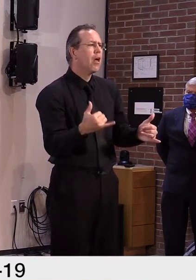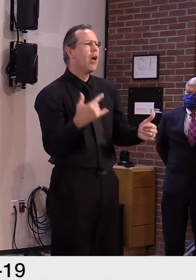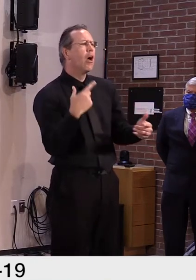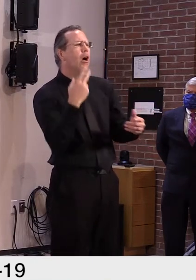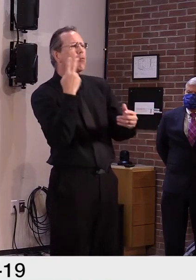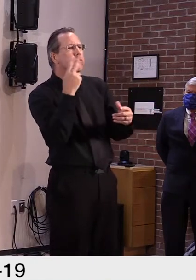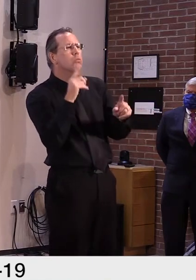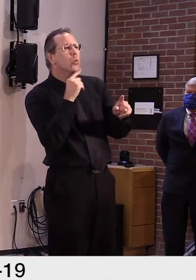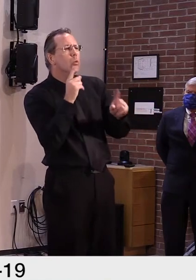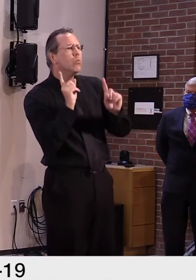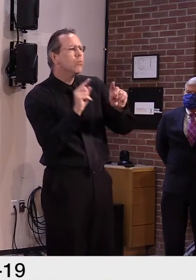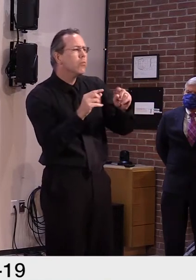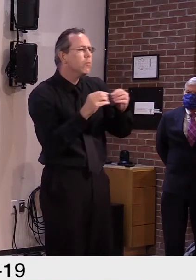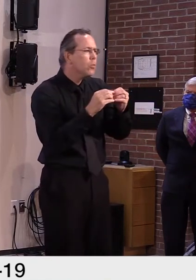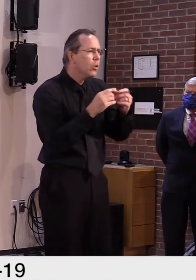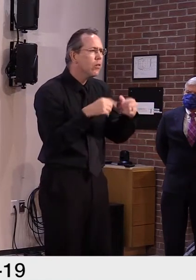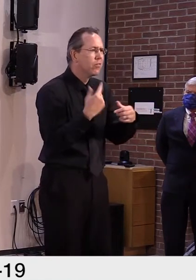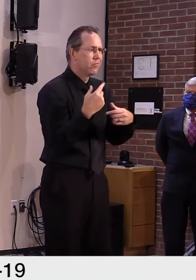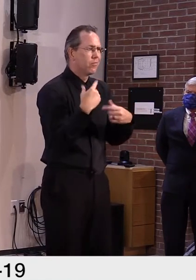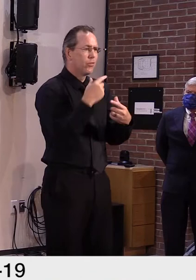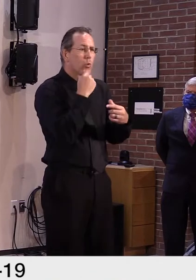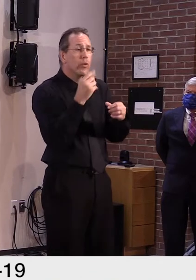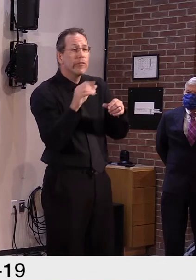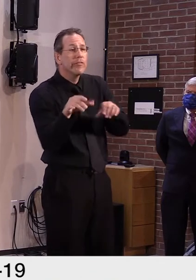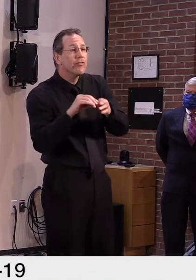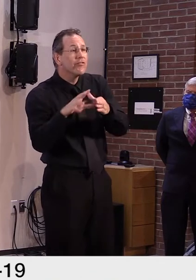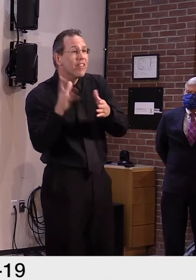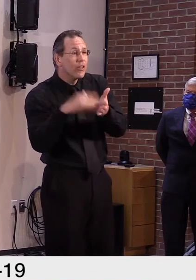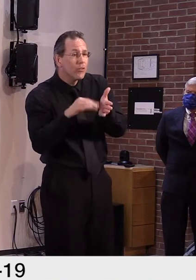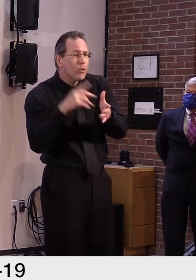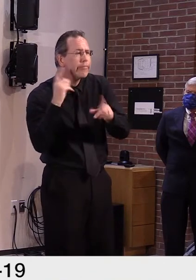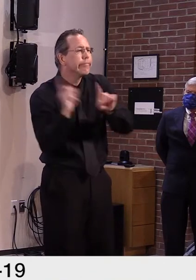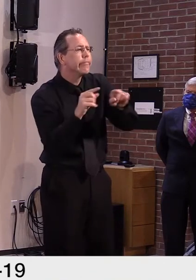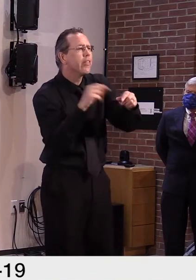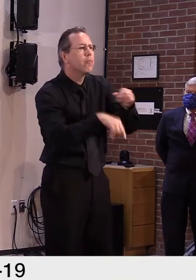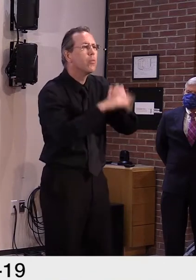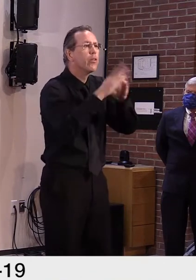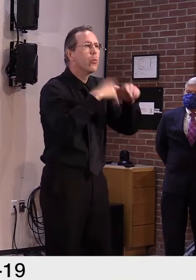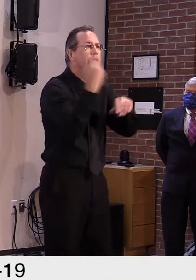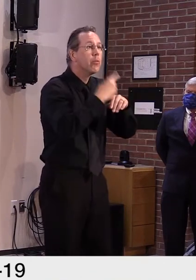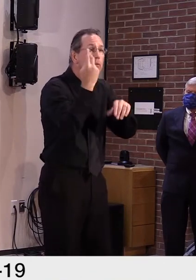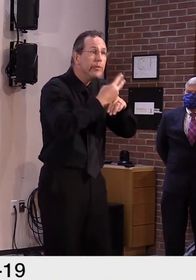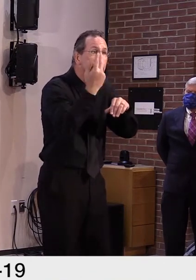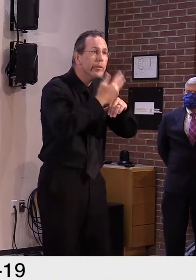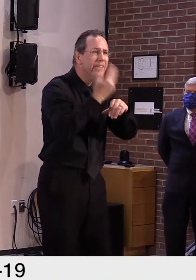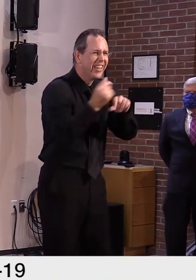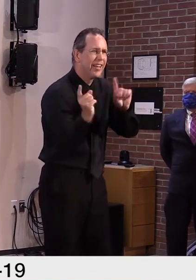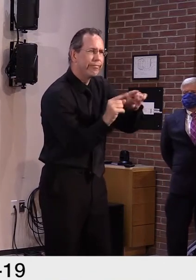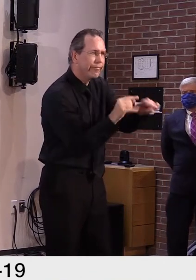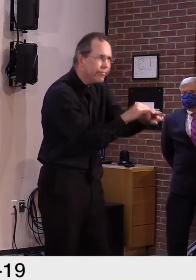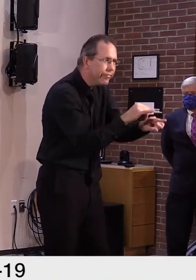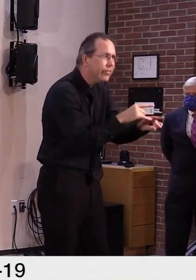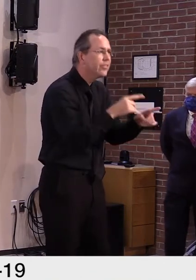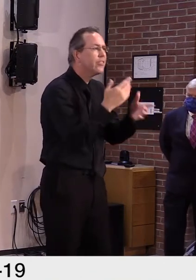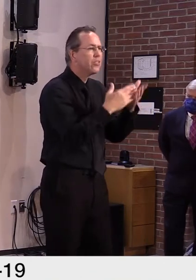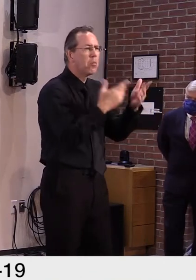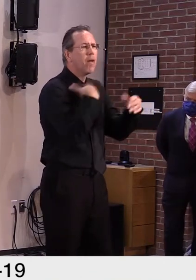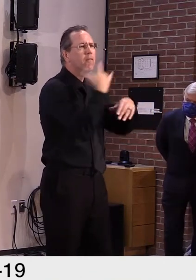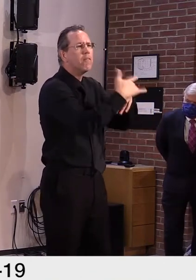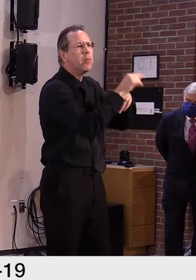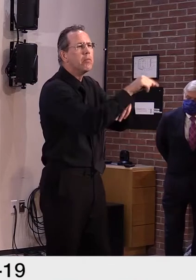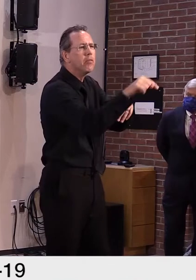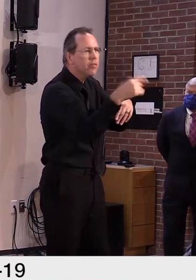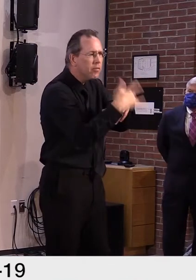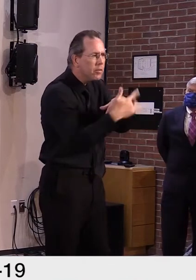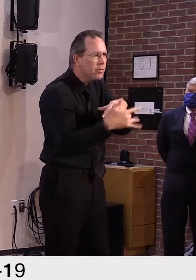So one child could take up multiple slots. There may be other cases where there is a slot in a hub that's open five